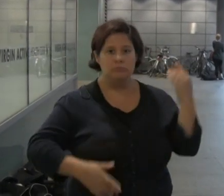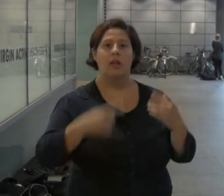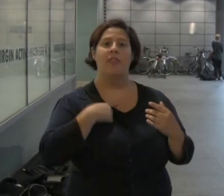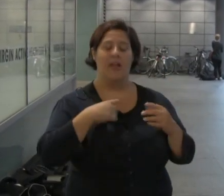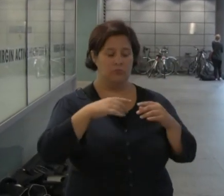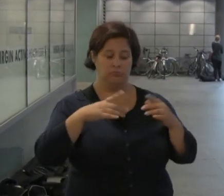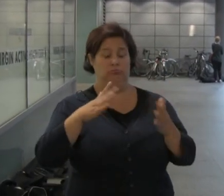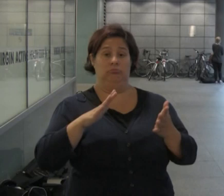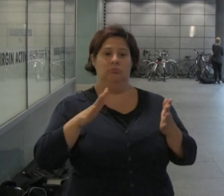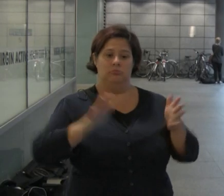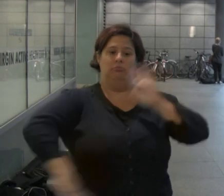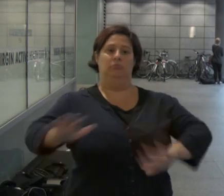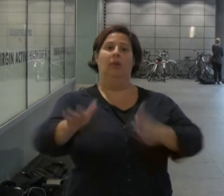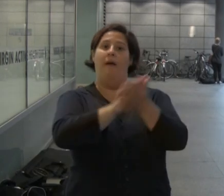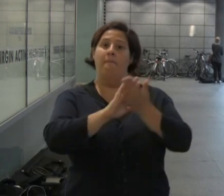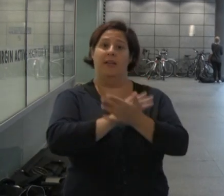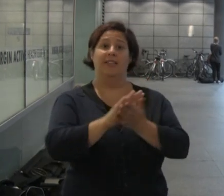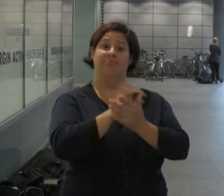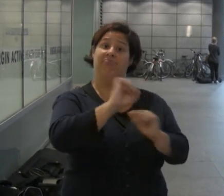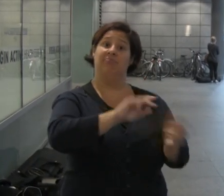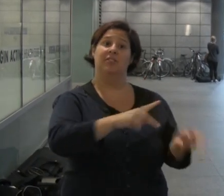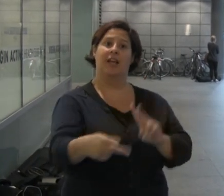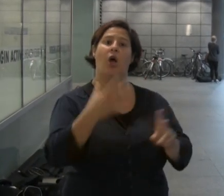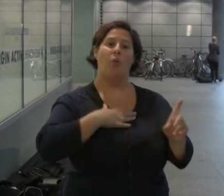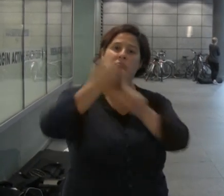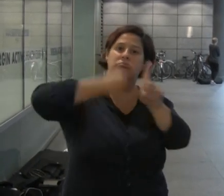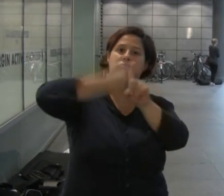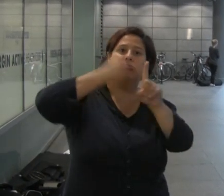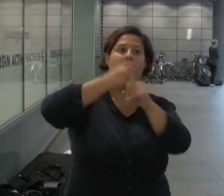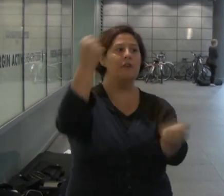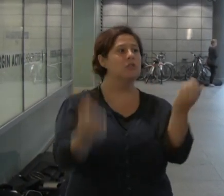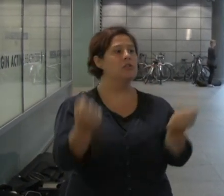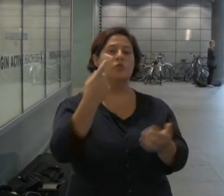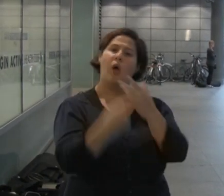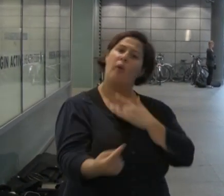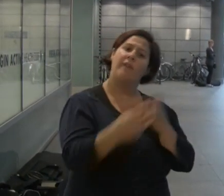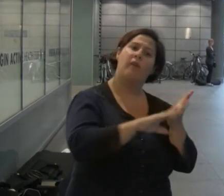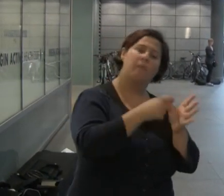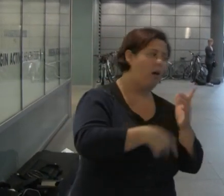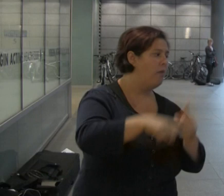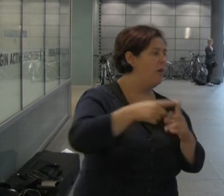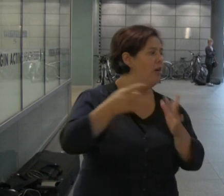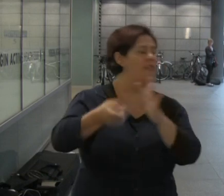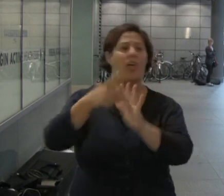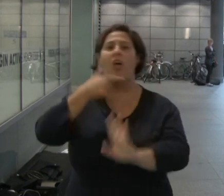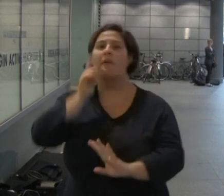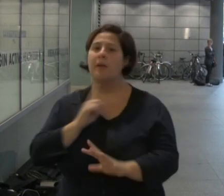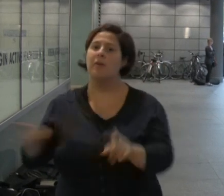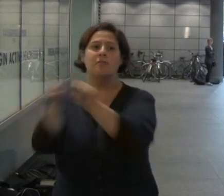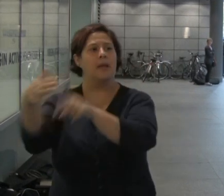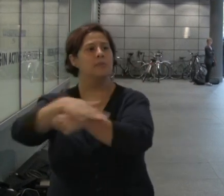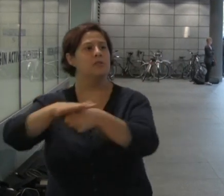him and I think the stress of it led to his death. I want to fight for justice, not just for Mark, but for all the other people in the same